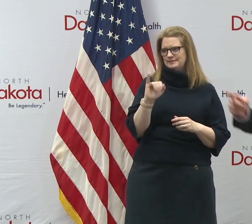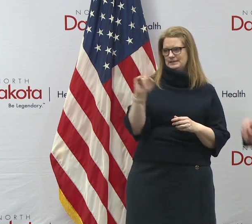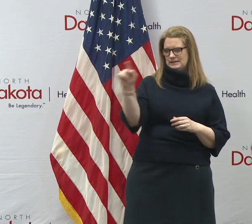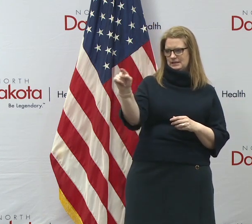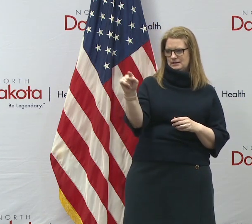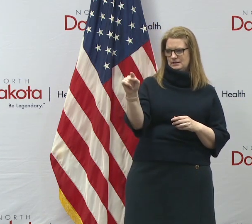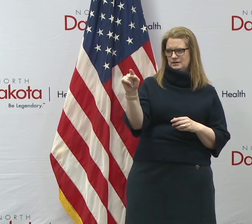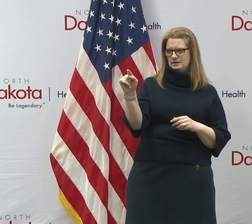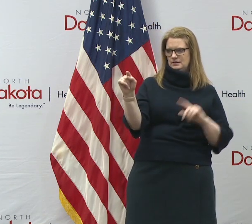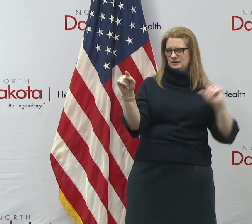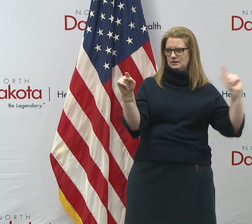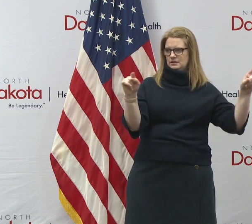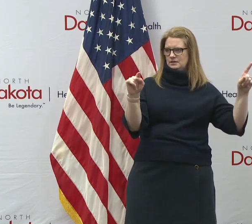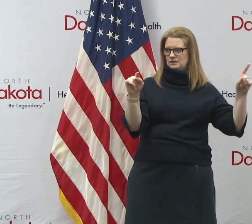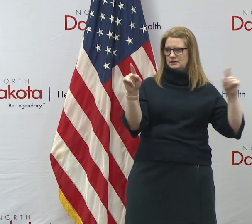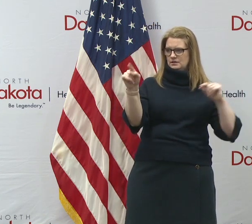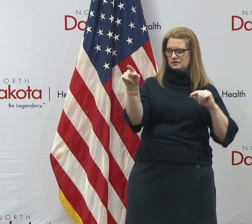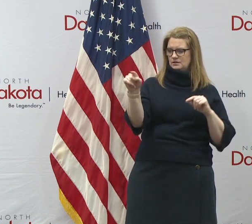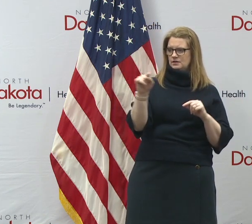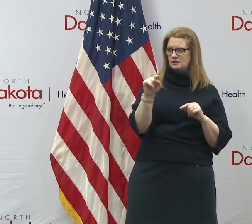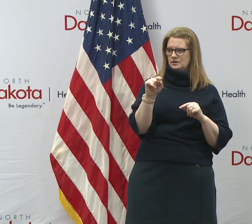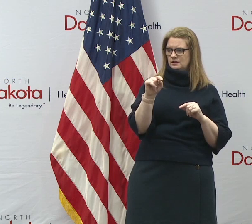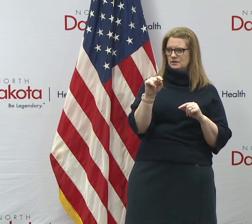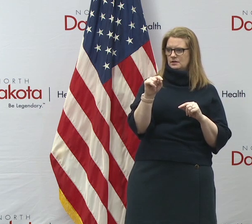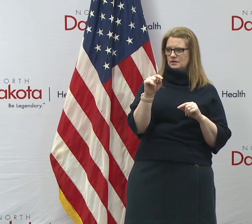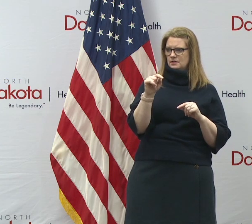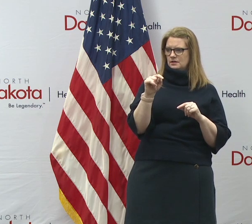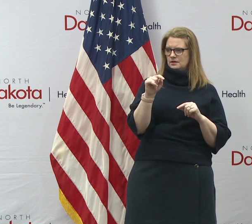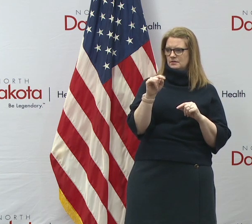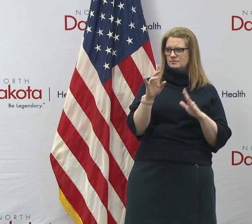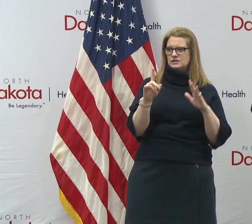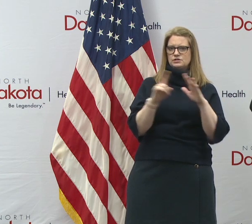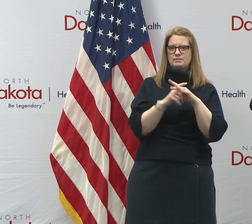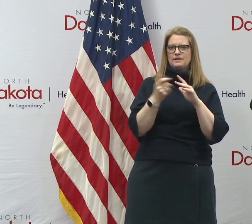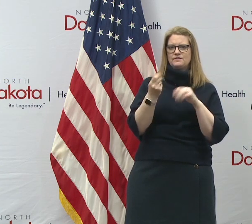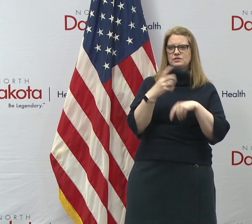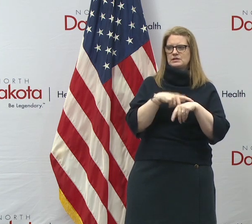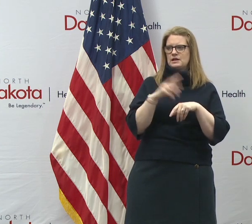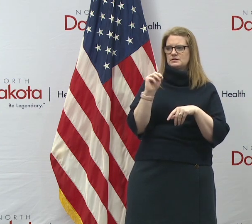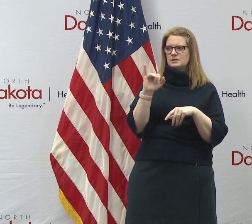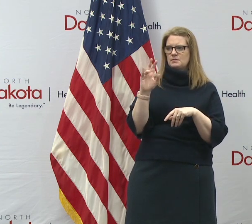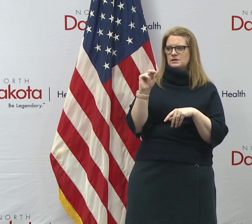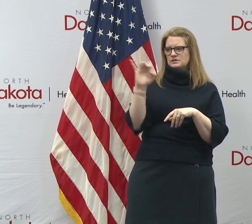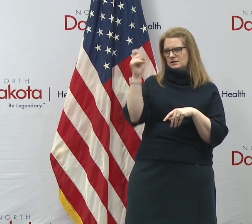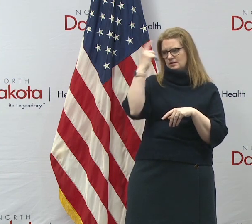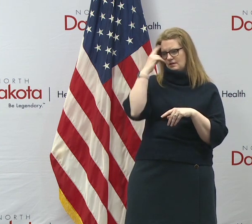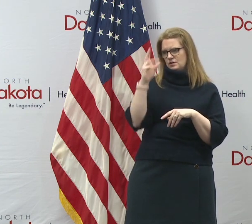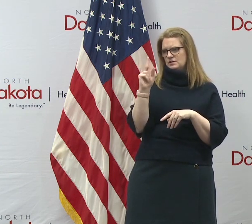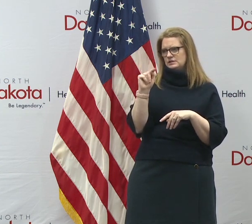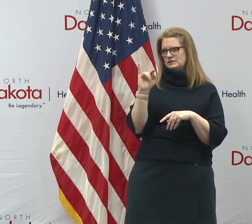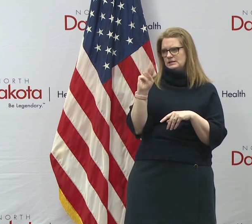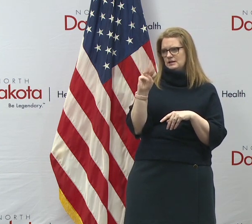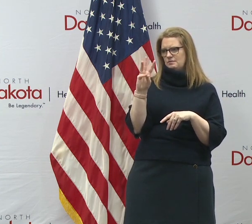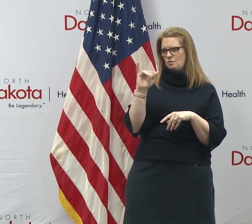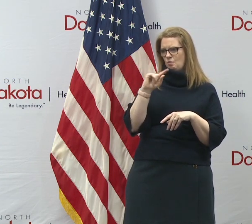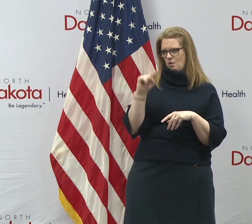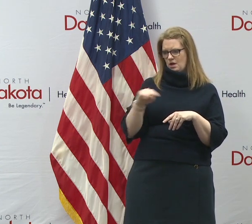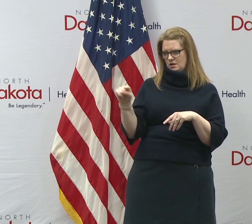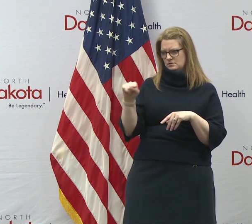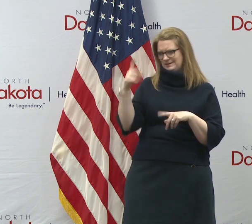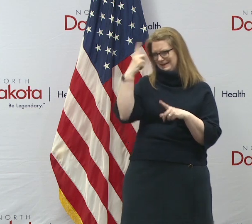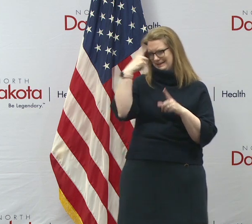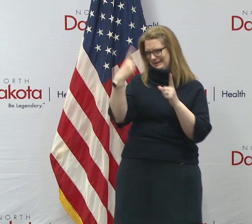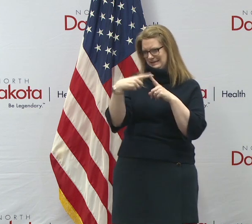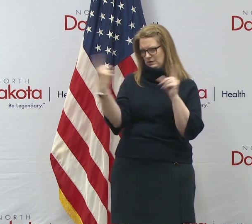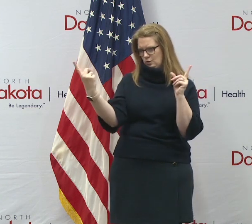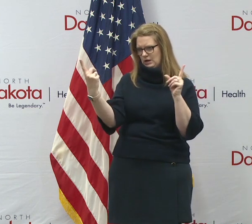Online then Jacob. This one has come in a couple times. Minnesota Governor Tim Walz has disagreed that